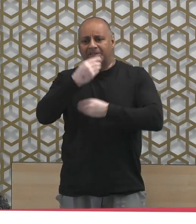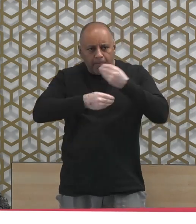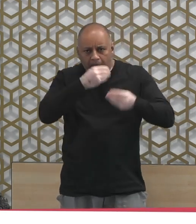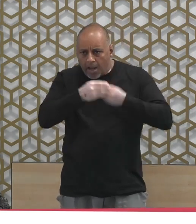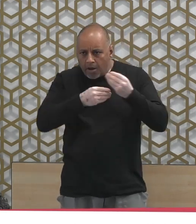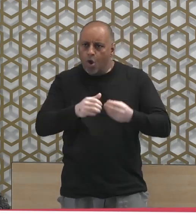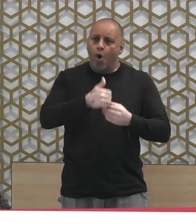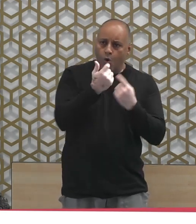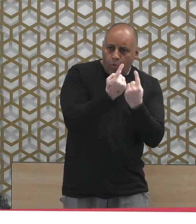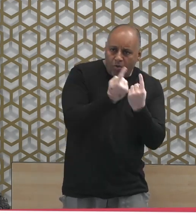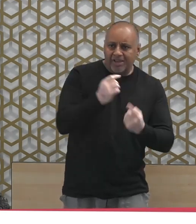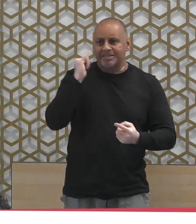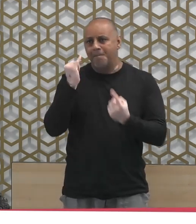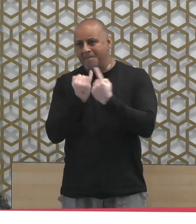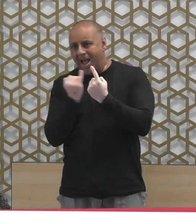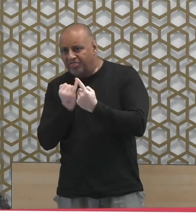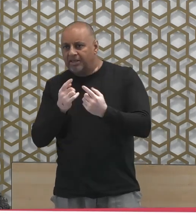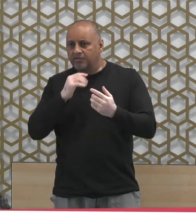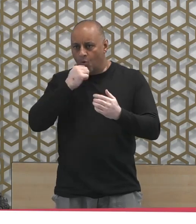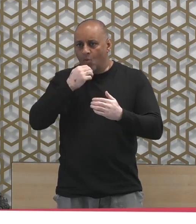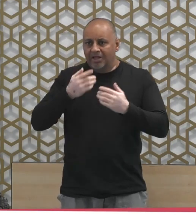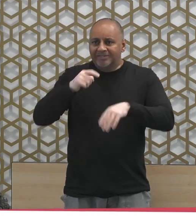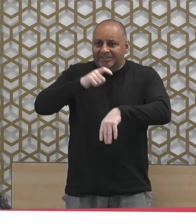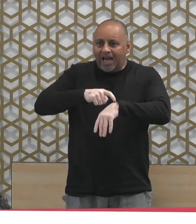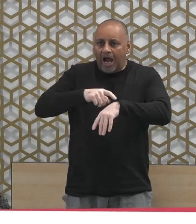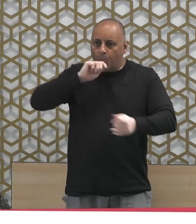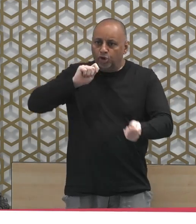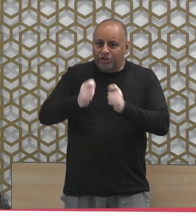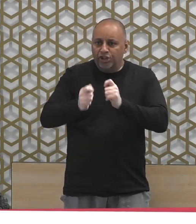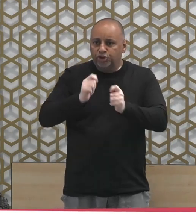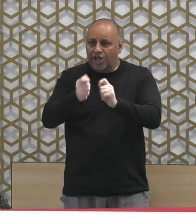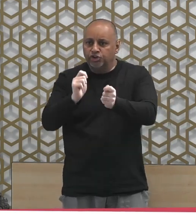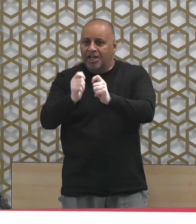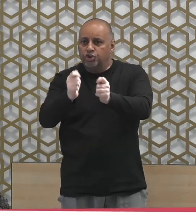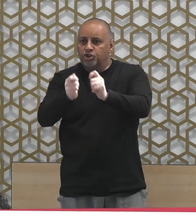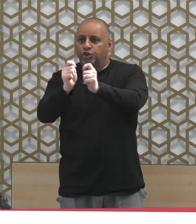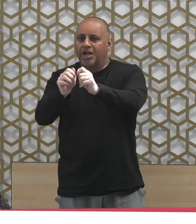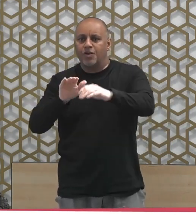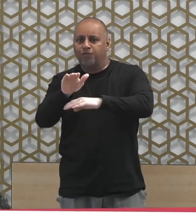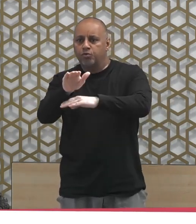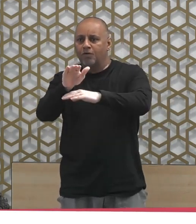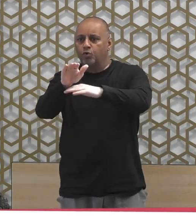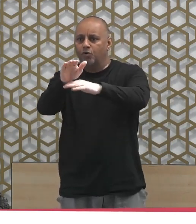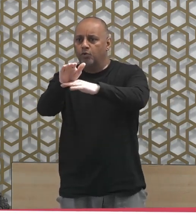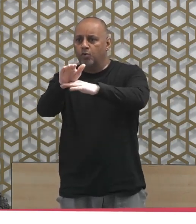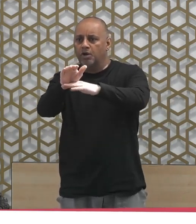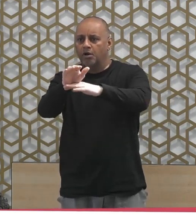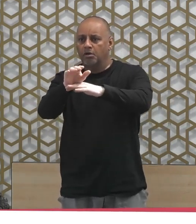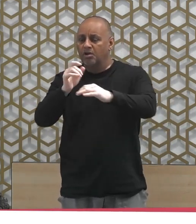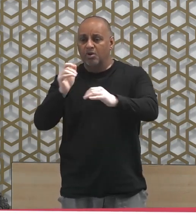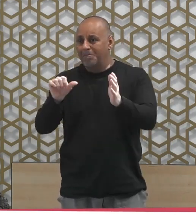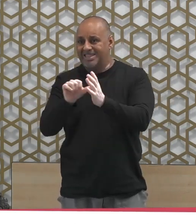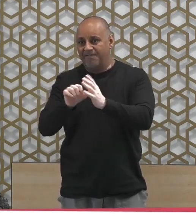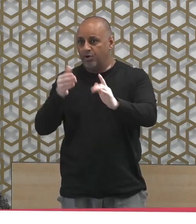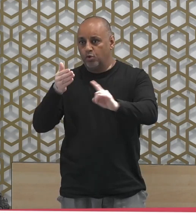evil again, and then will be the end of times. But that conversation is of course for another time. But Hudayfud radiallahu